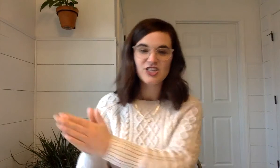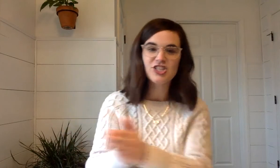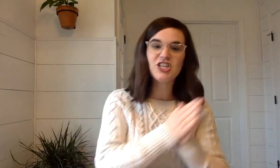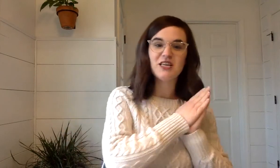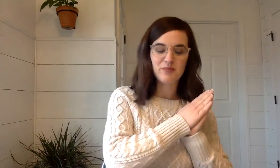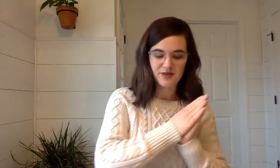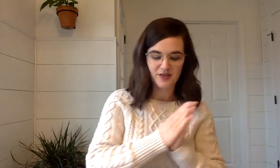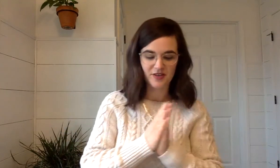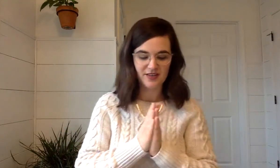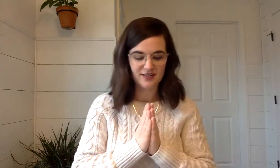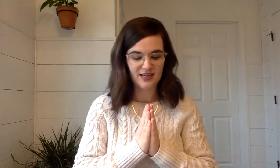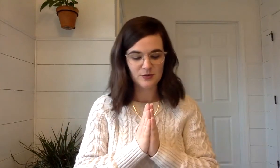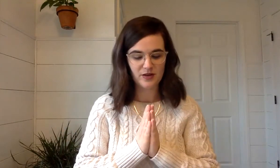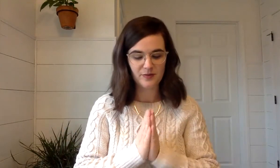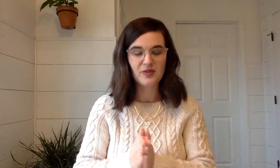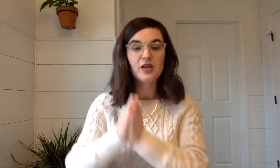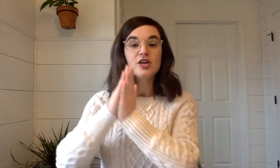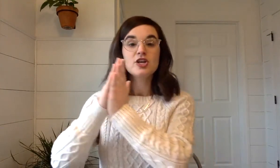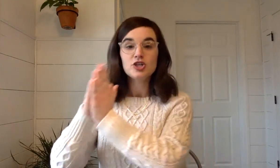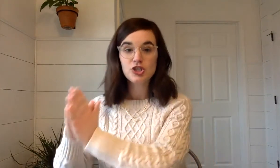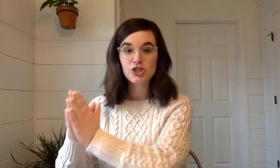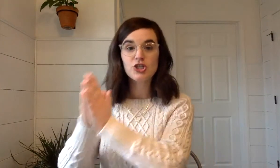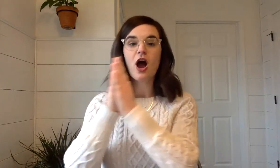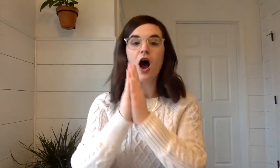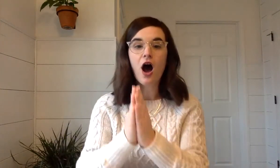Cheap. Good. Next word. Shop.